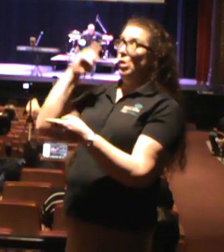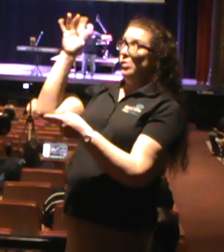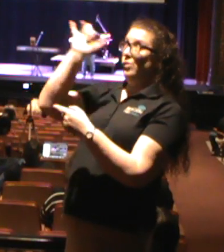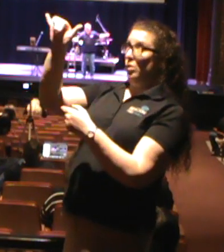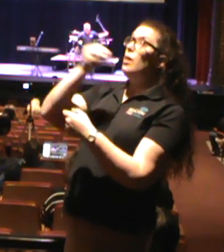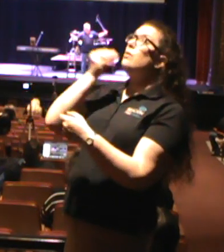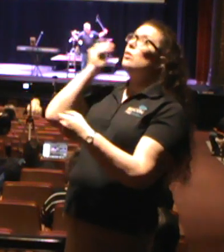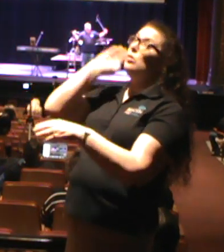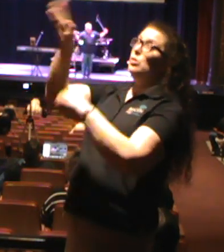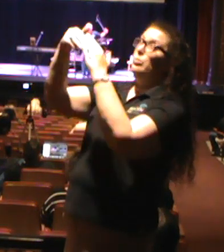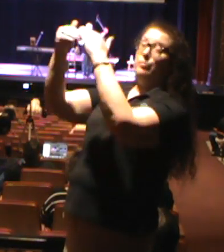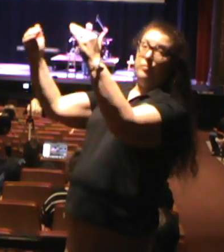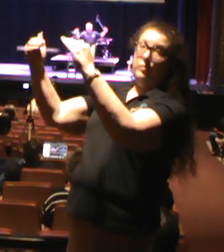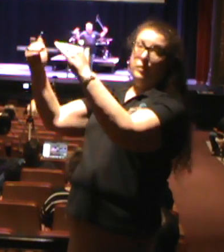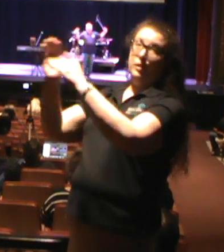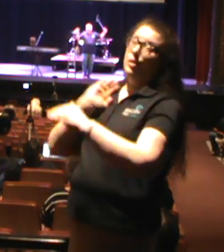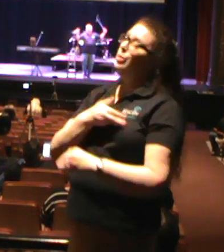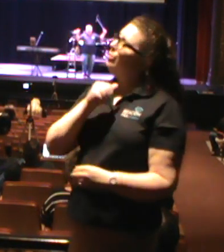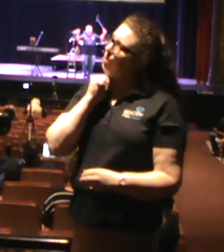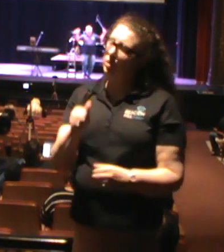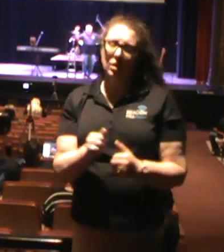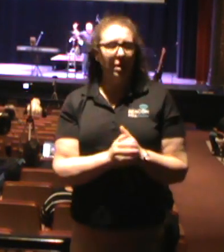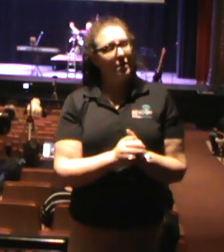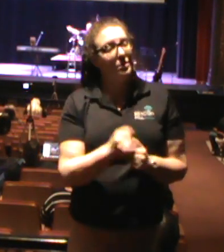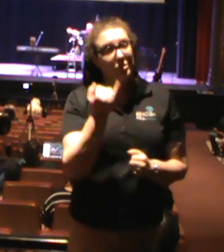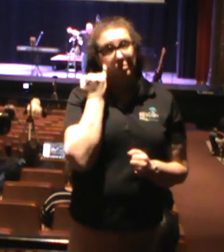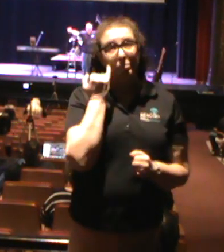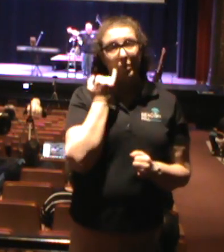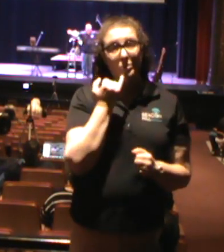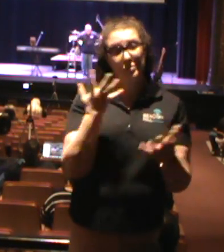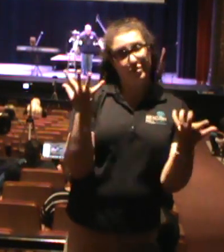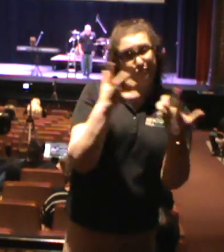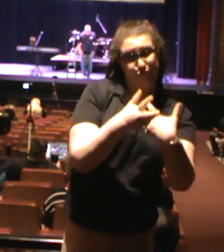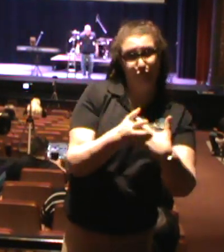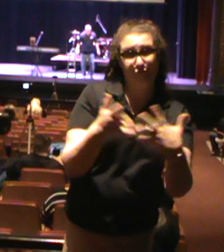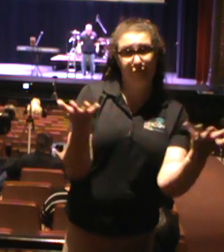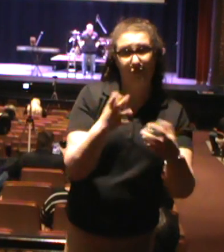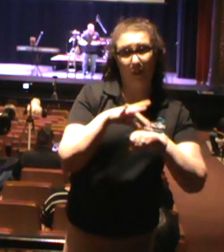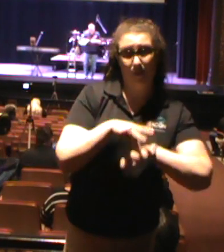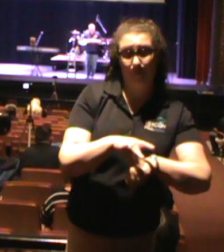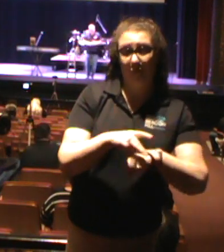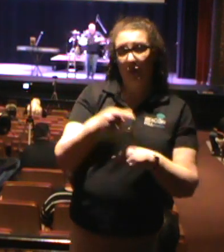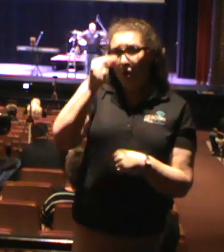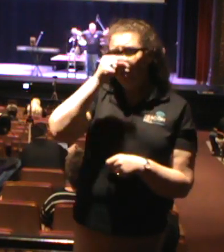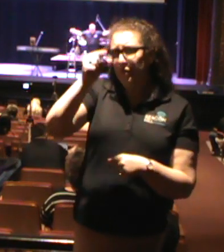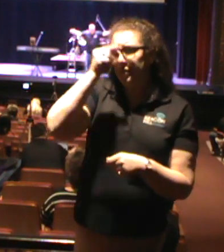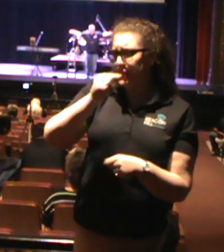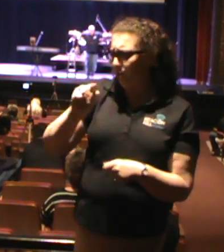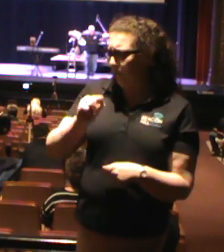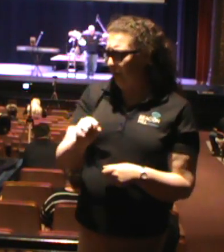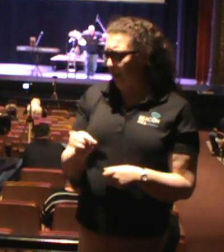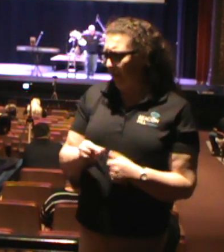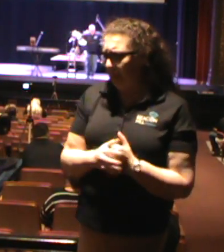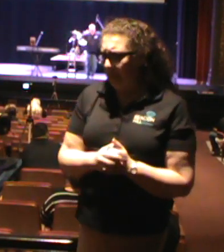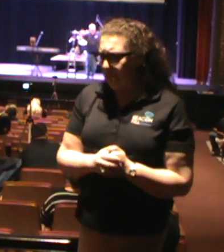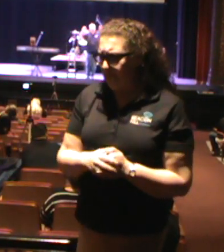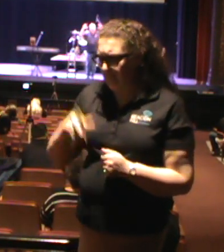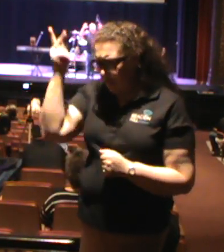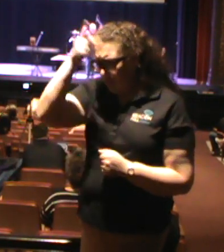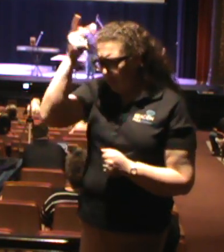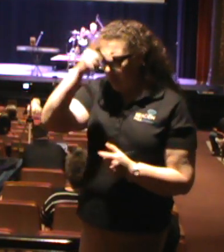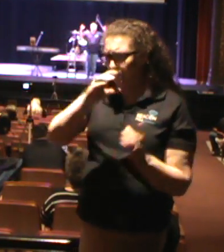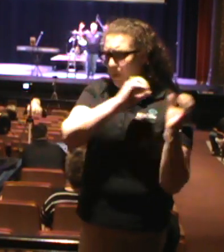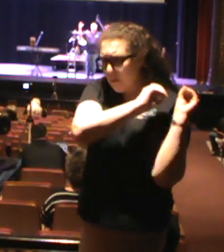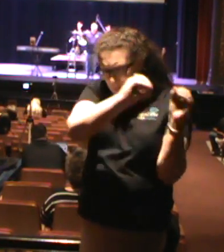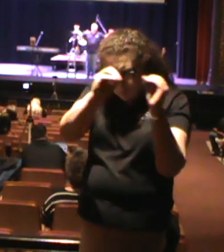See, with the Greek philosophy that was being taught, the pagan worship that was rampant, and